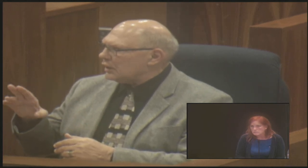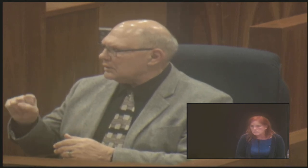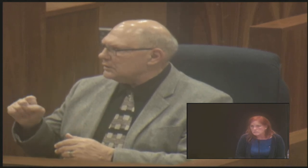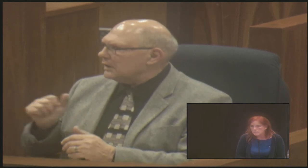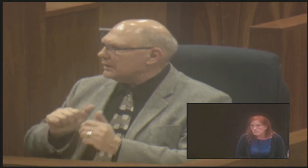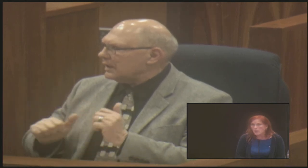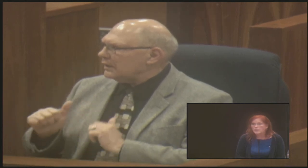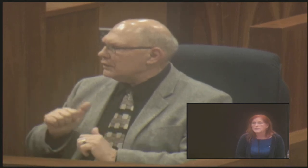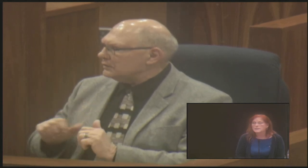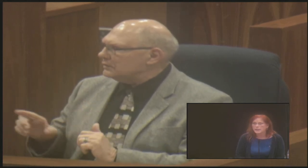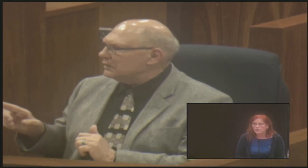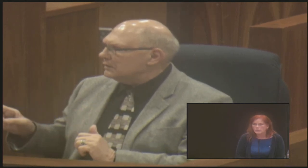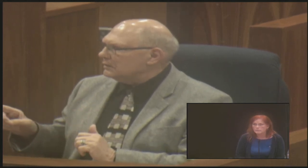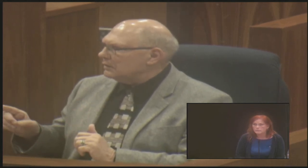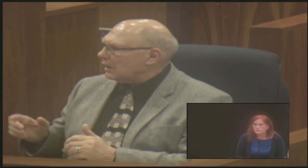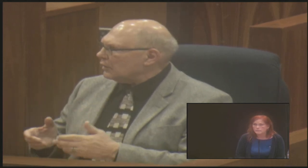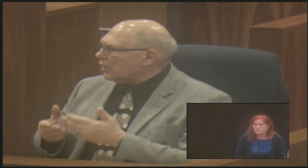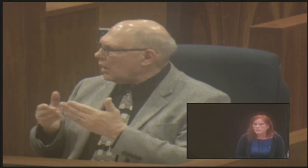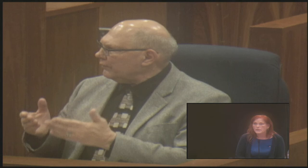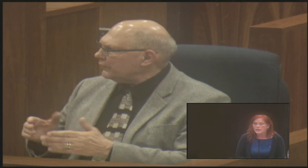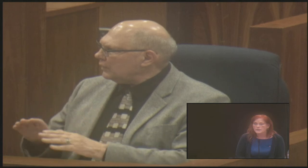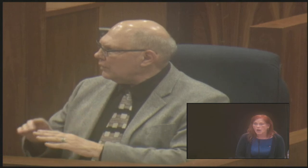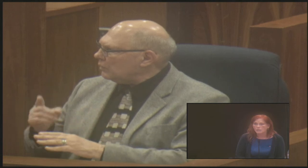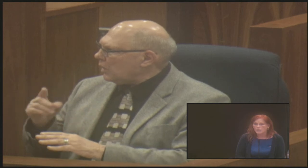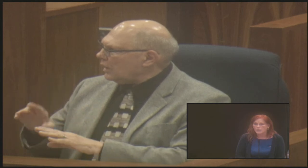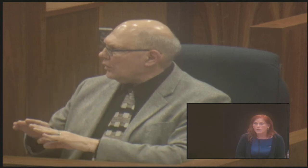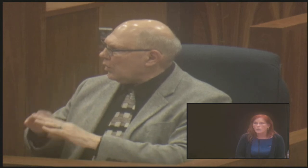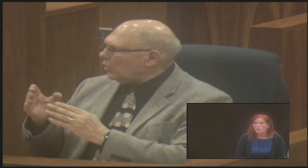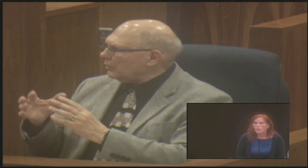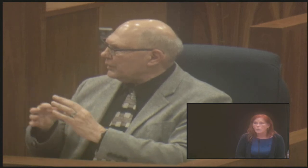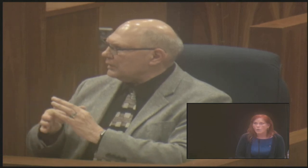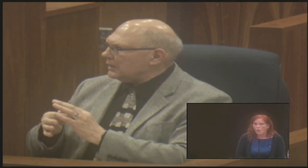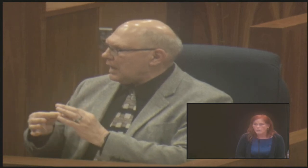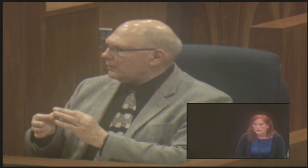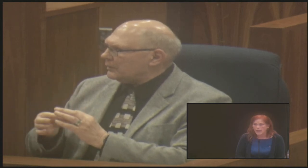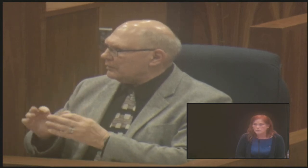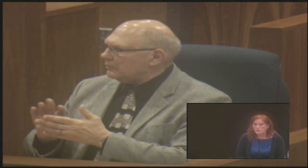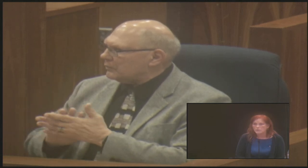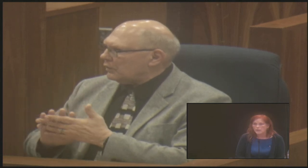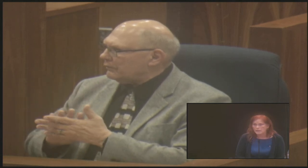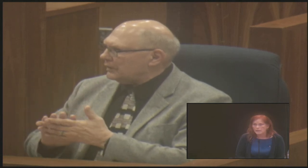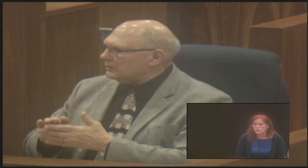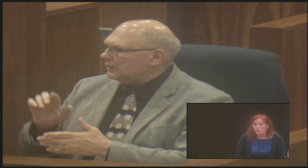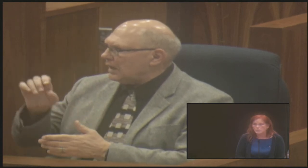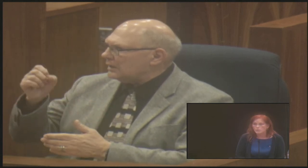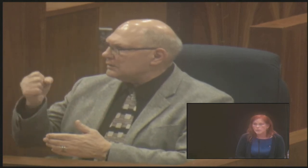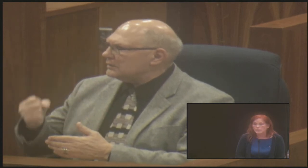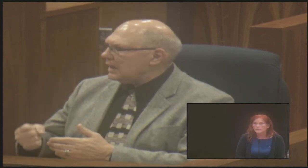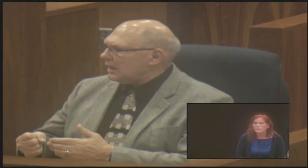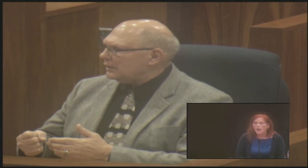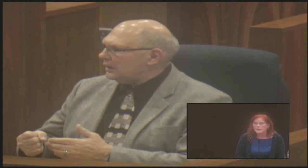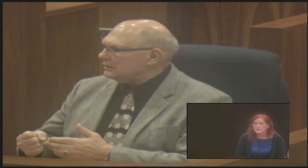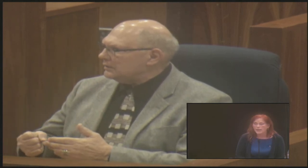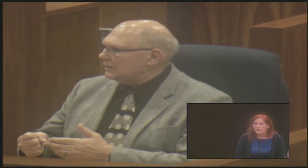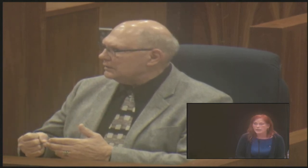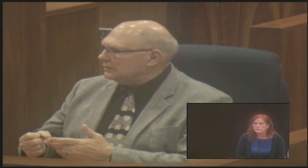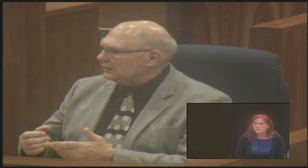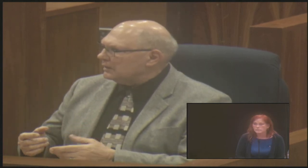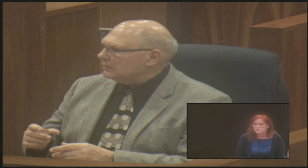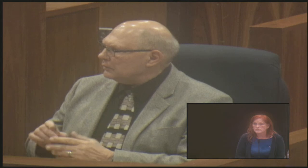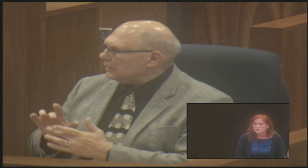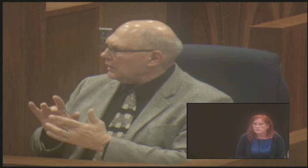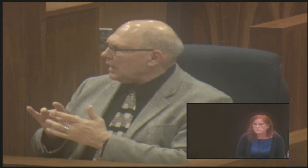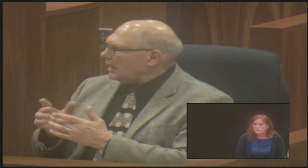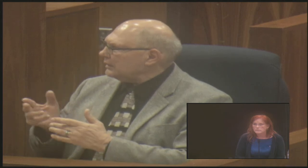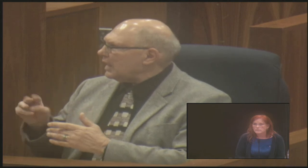Marcus Theater is offering open captioned at least one movie on Saturday.